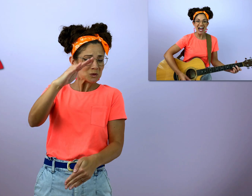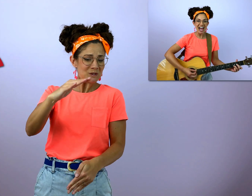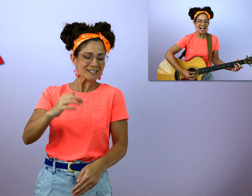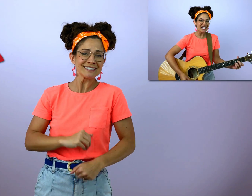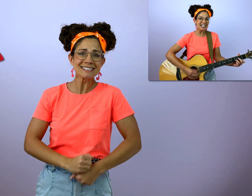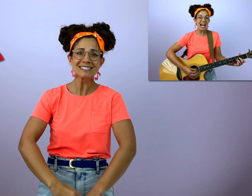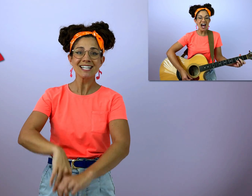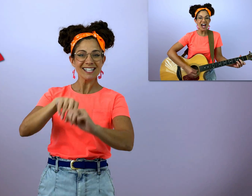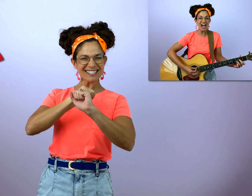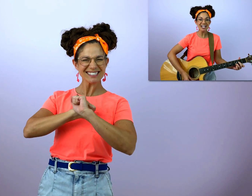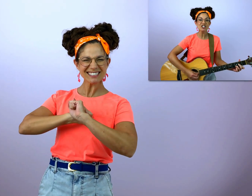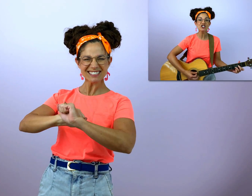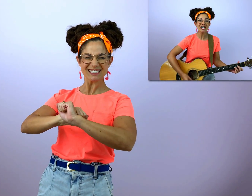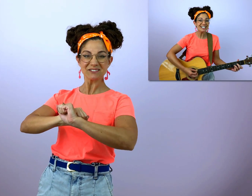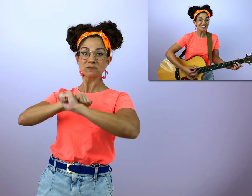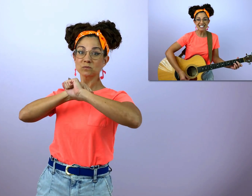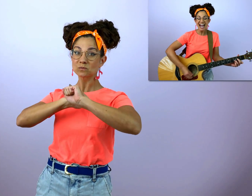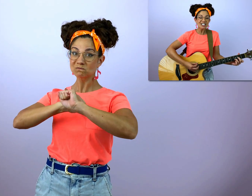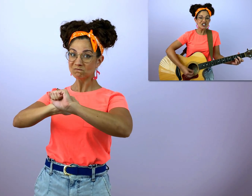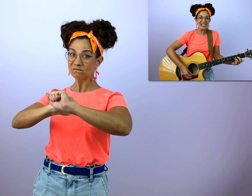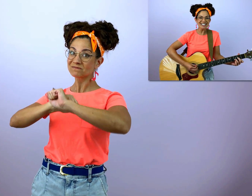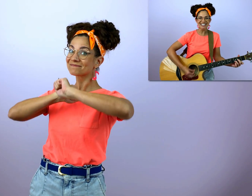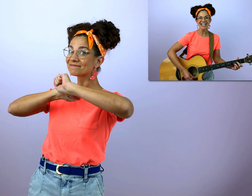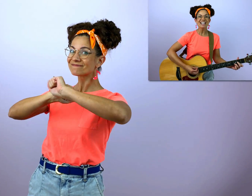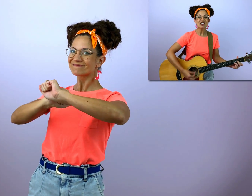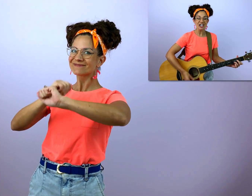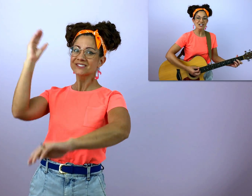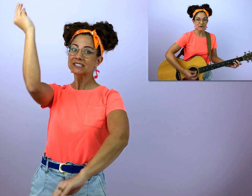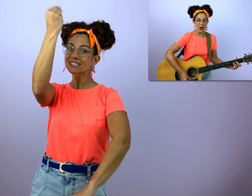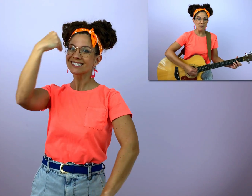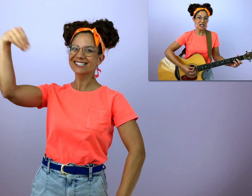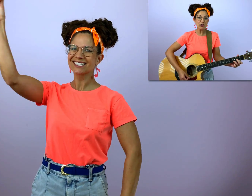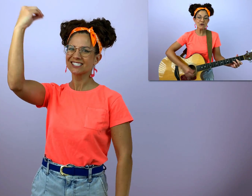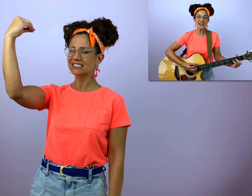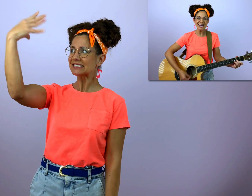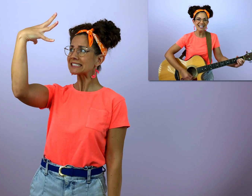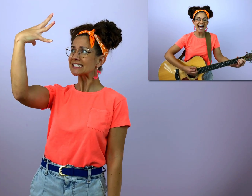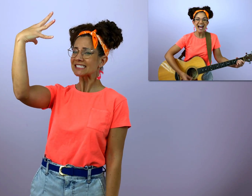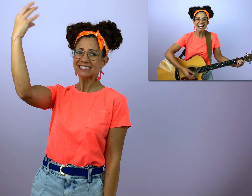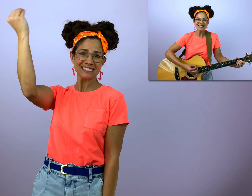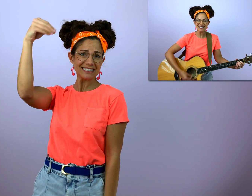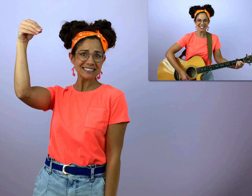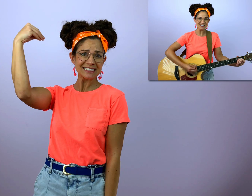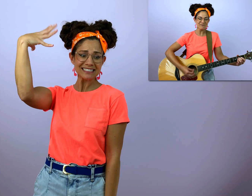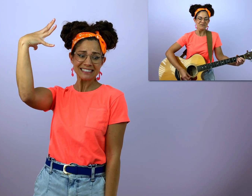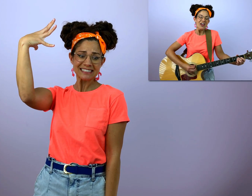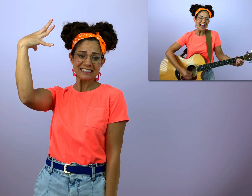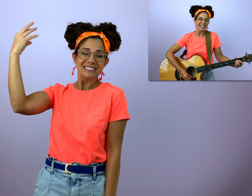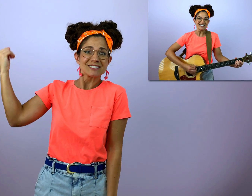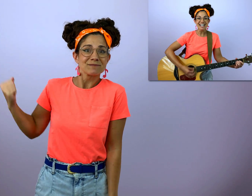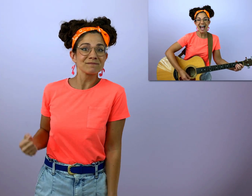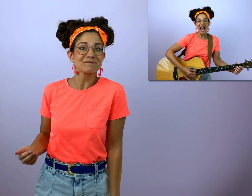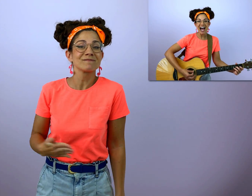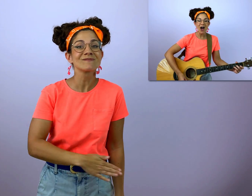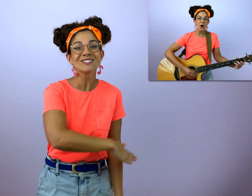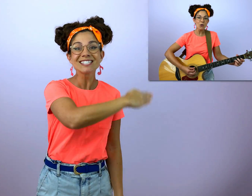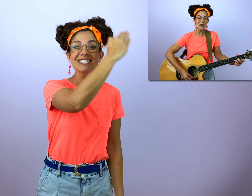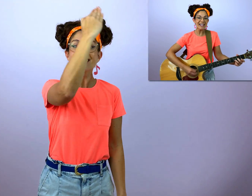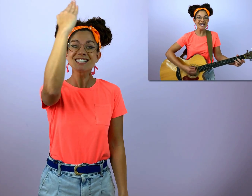like a shield, shield, shield from UV lights And now we